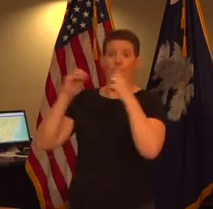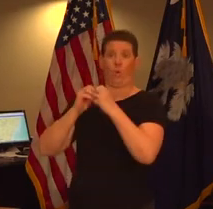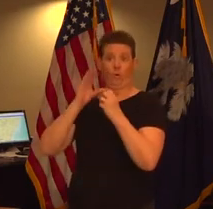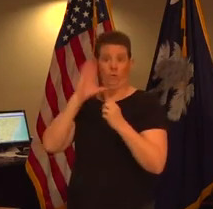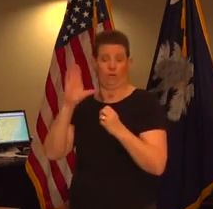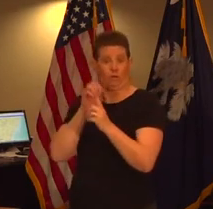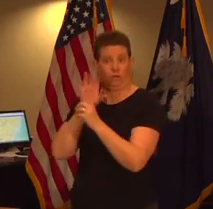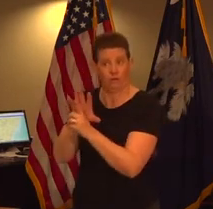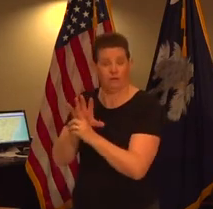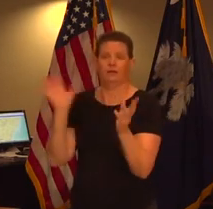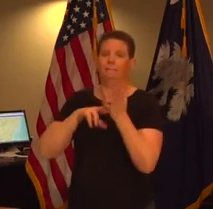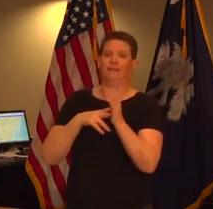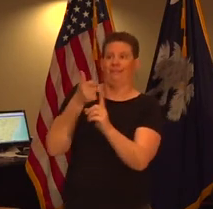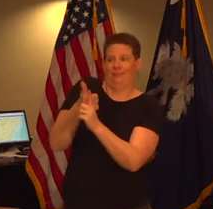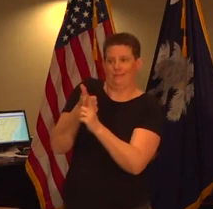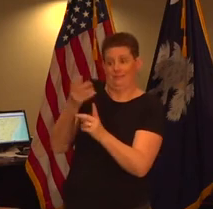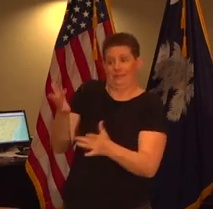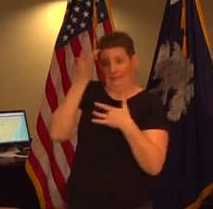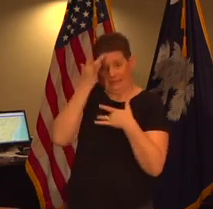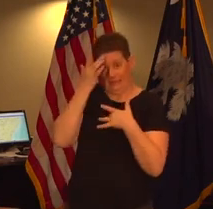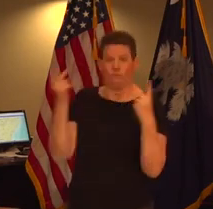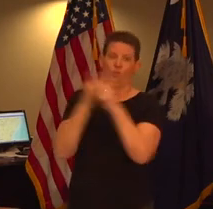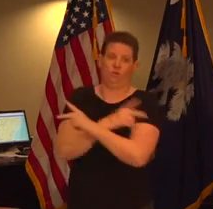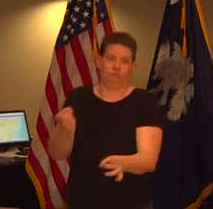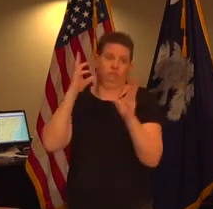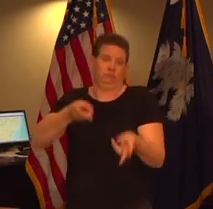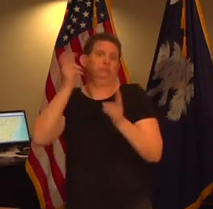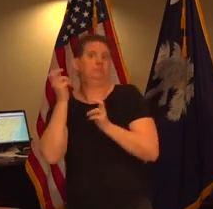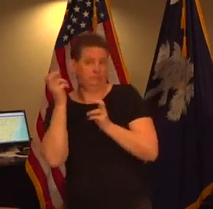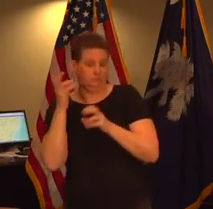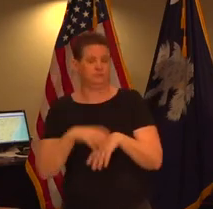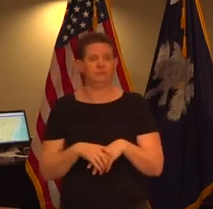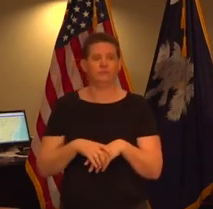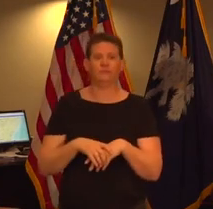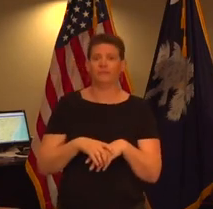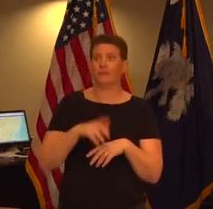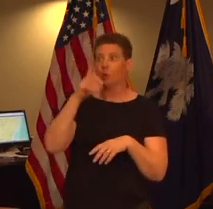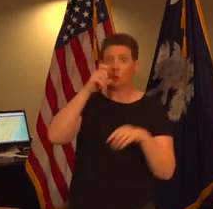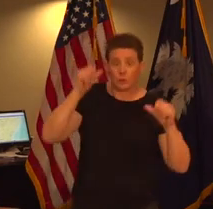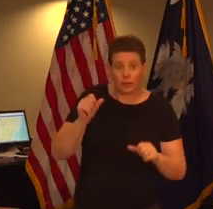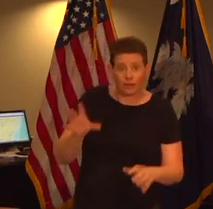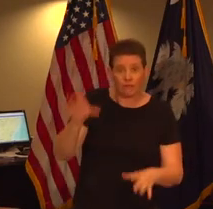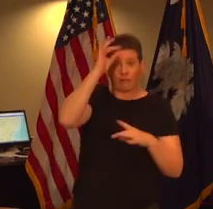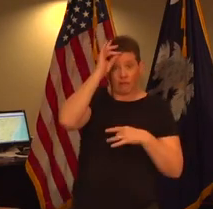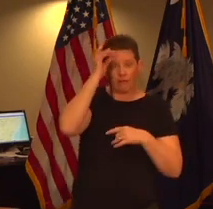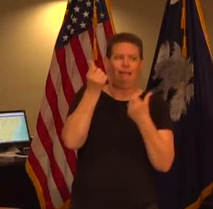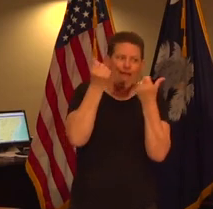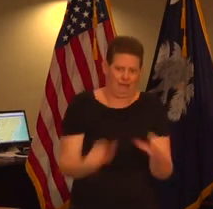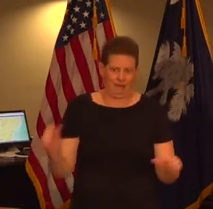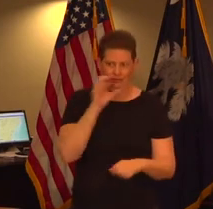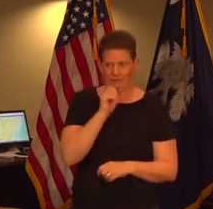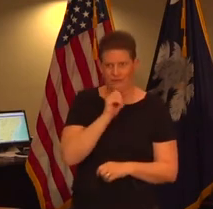just means that they have more serious complications now anyone in any age group can be affected and we see smaller numbers in